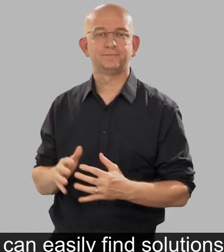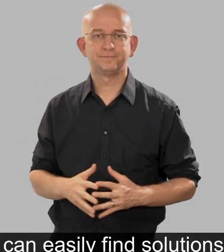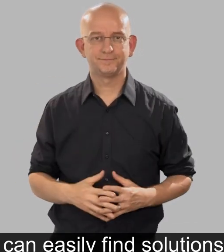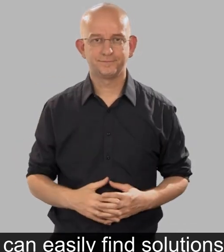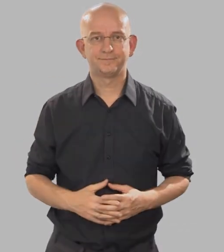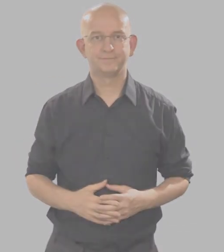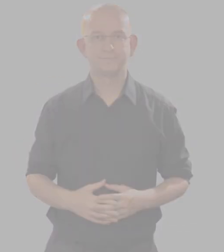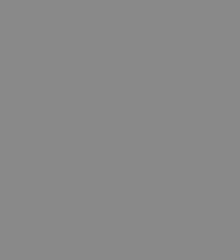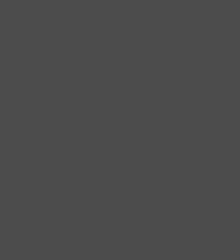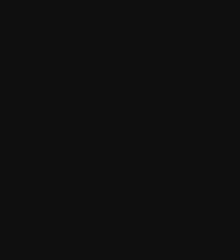to remove the